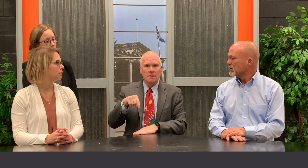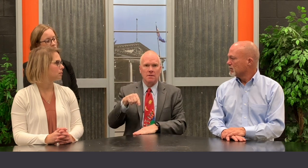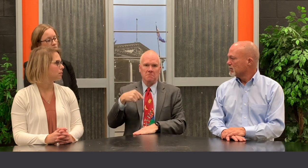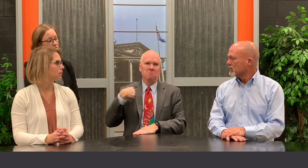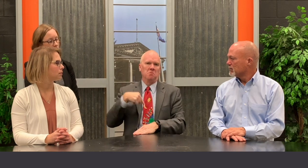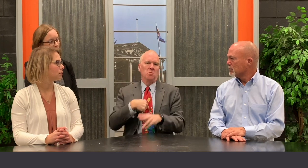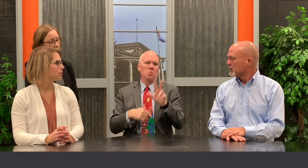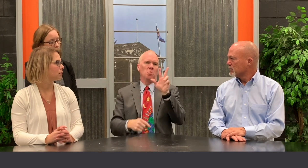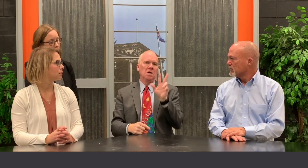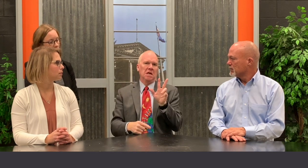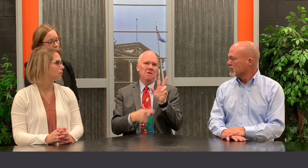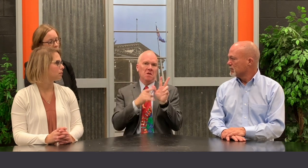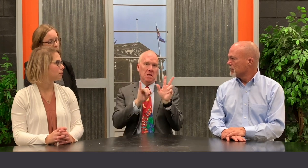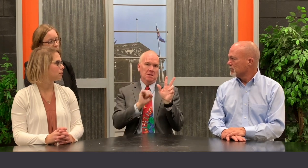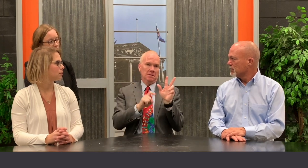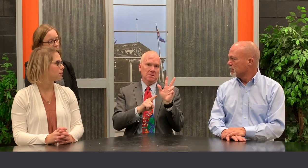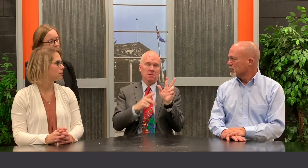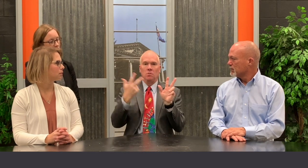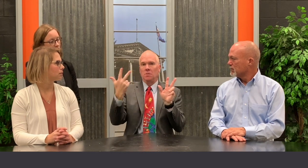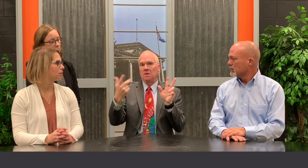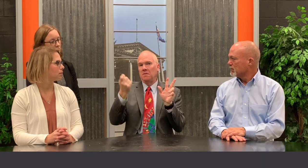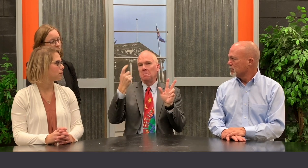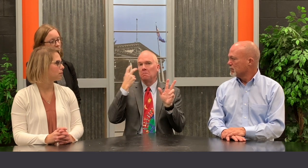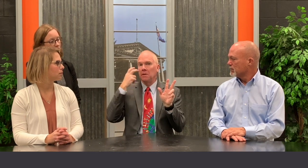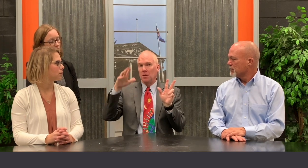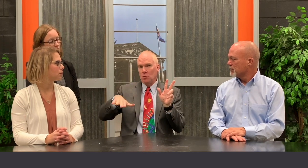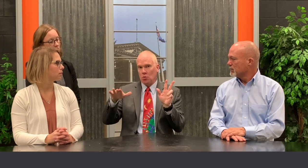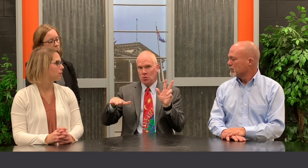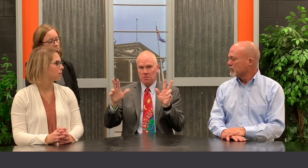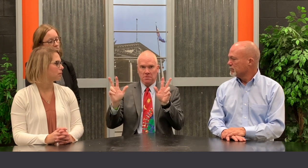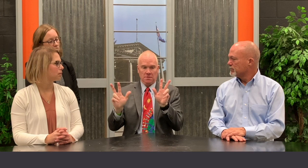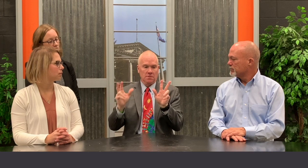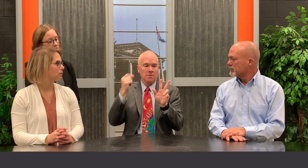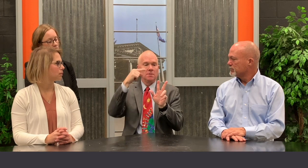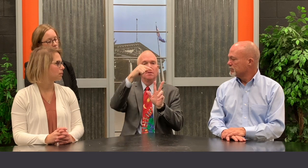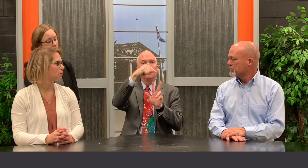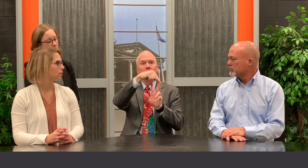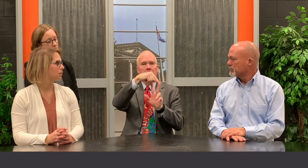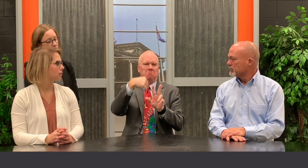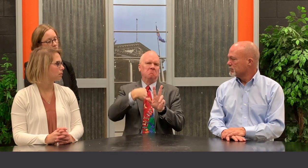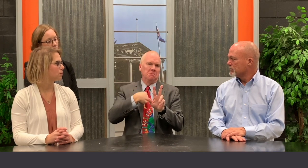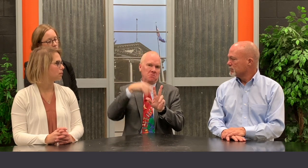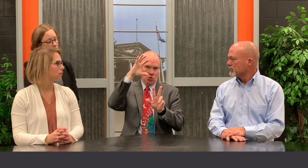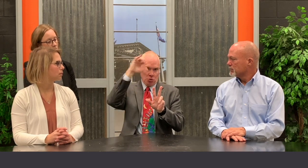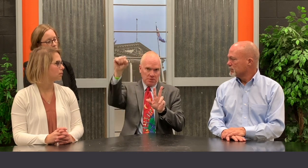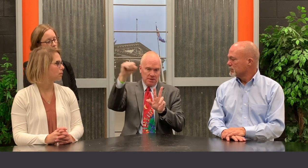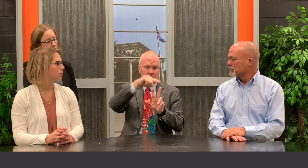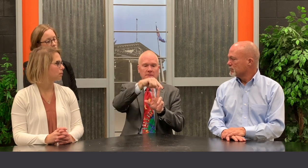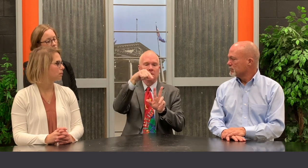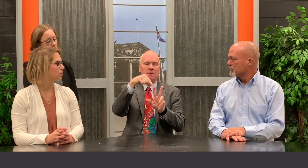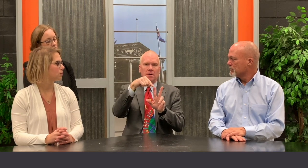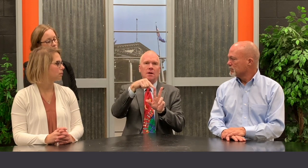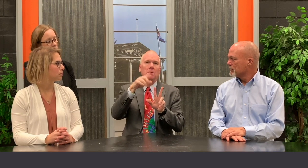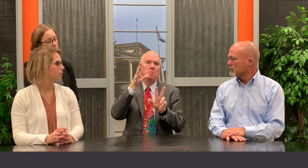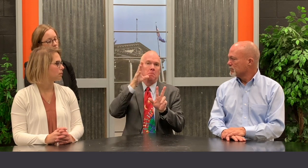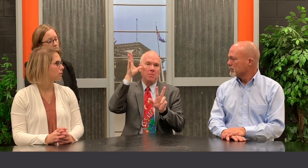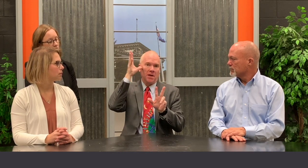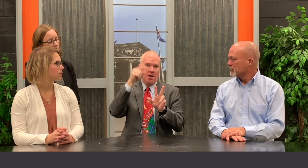from the deaf school and three from the blind school, the superintendent, a parent, an